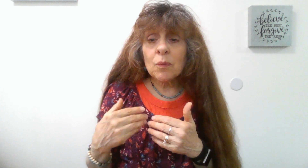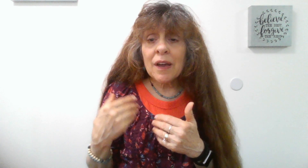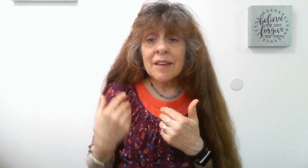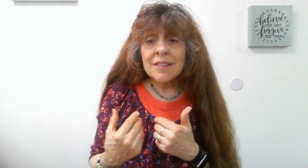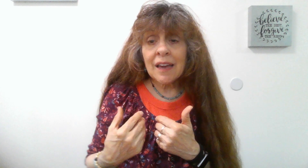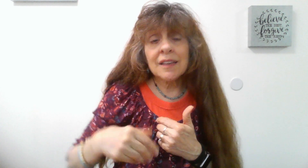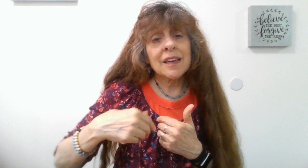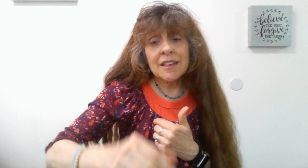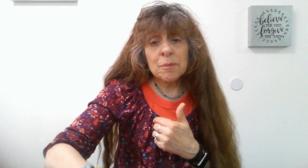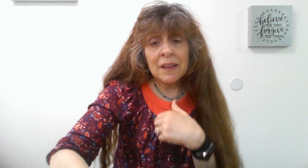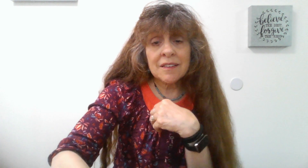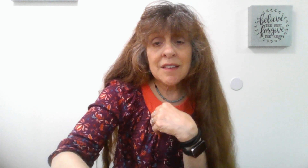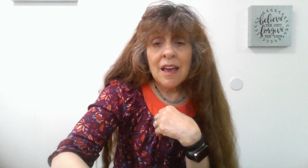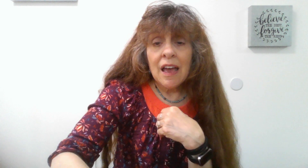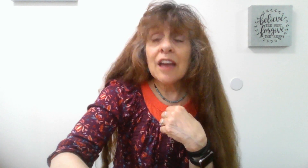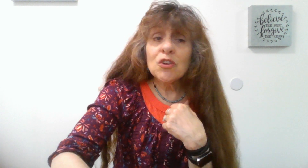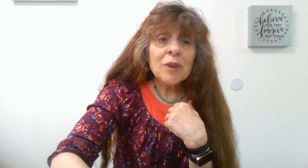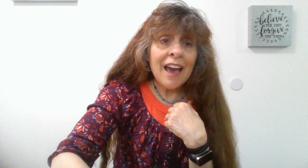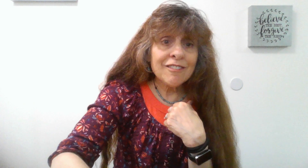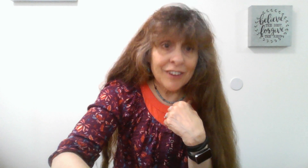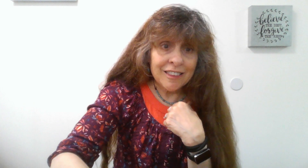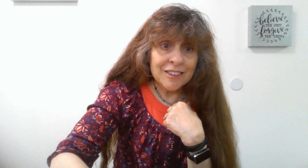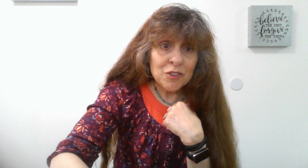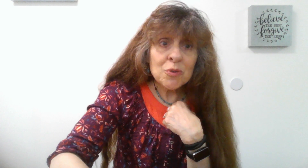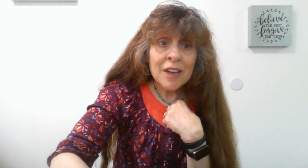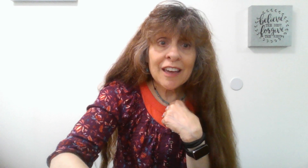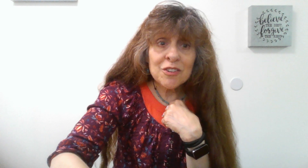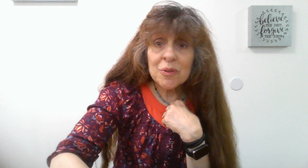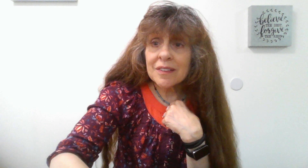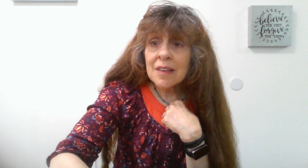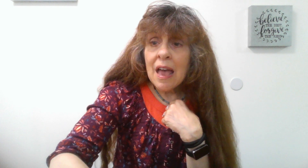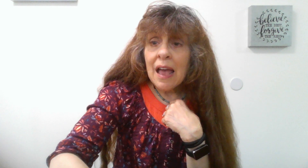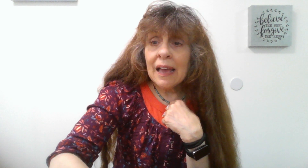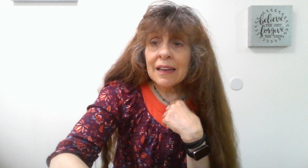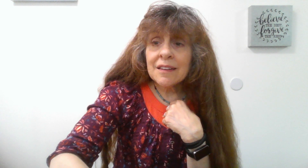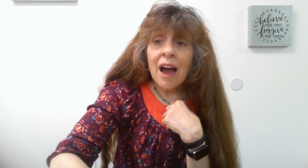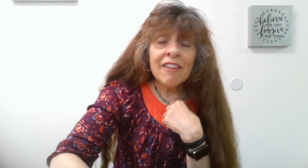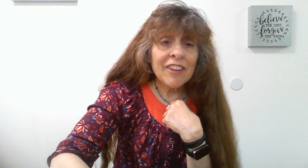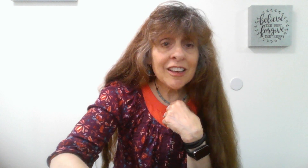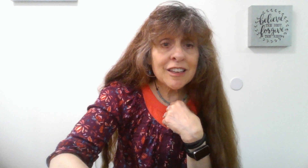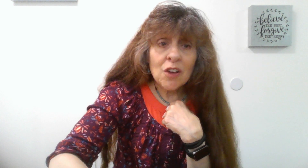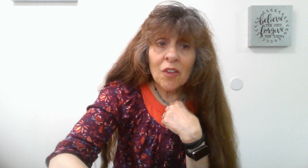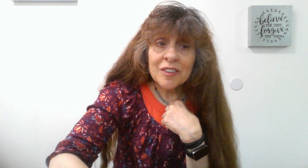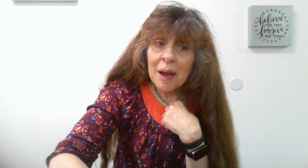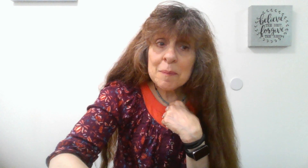away anxiety in its place. And you can fight this. You can do this. And I fail on this all the time.